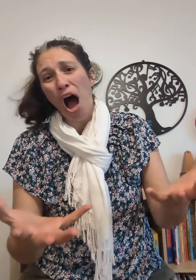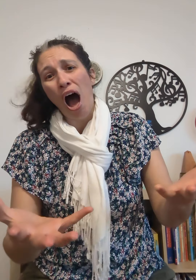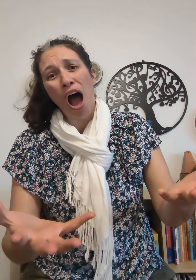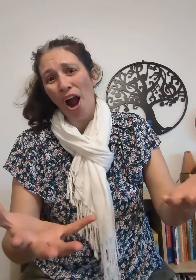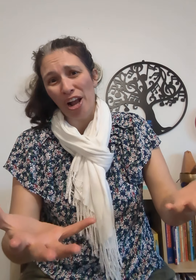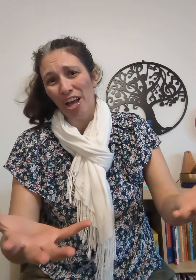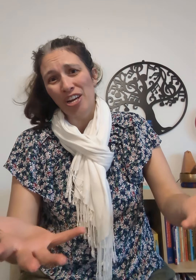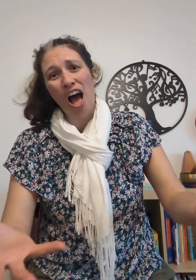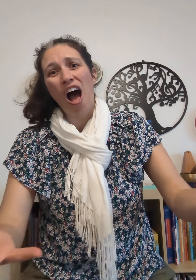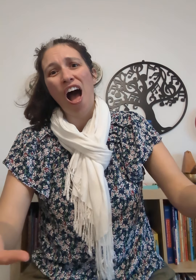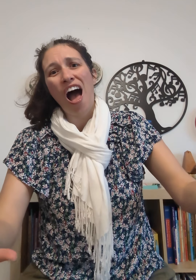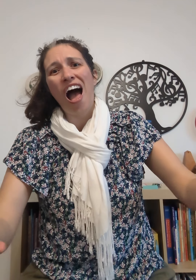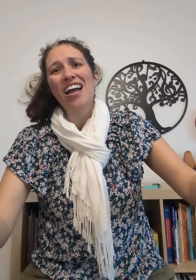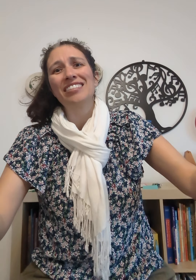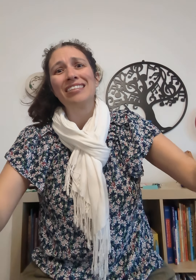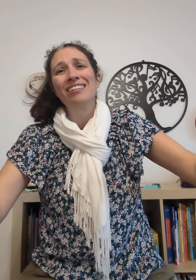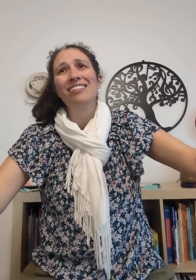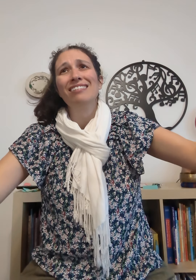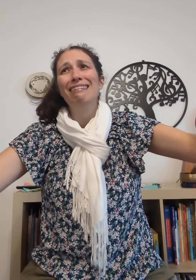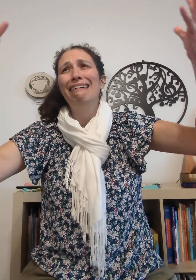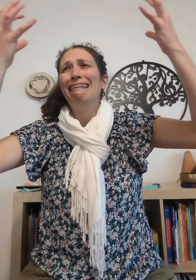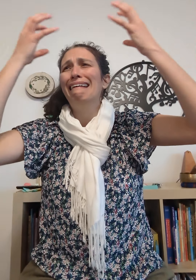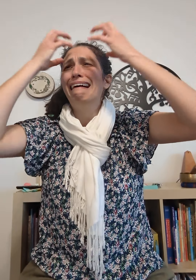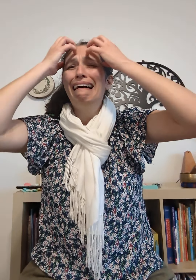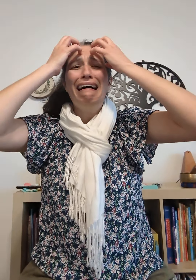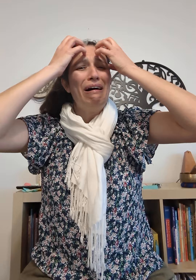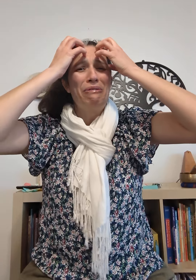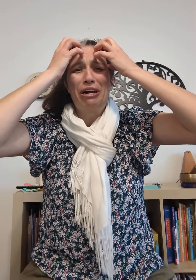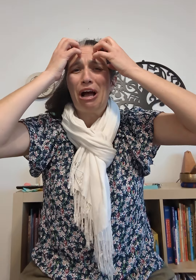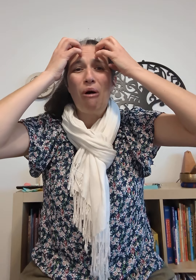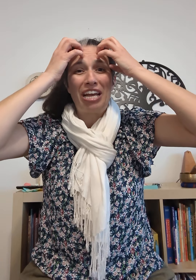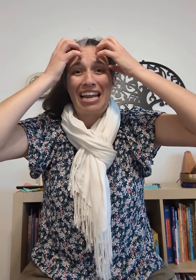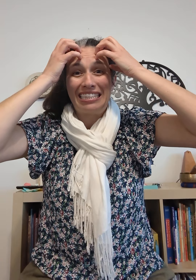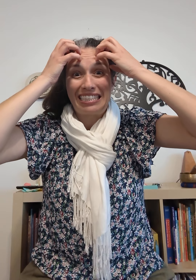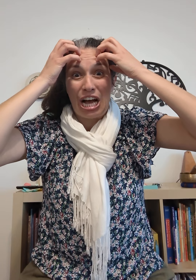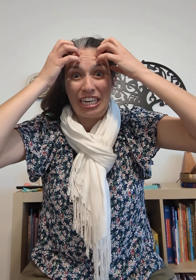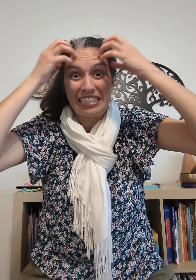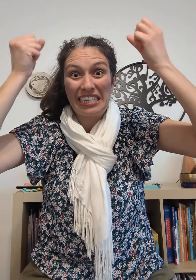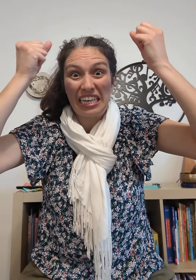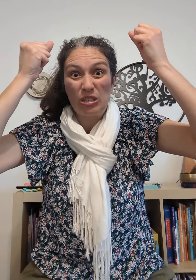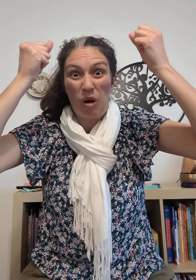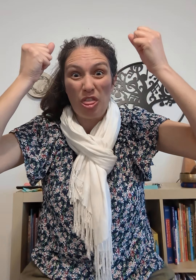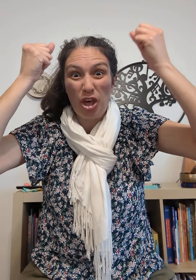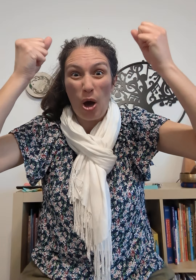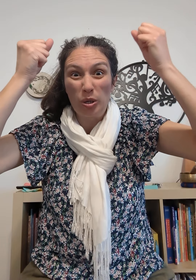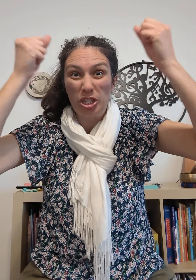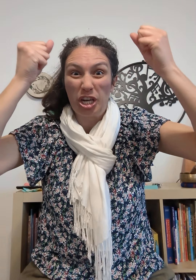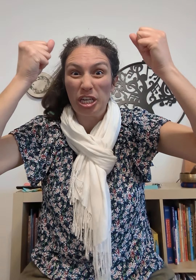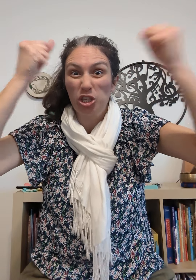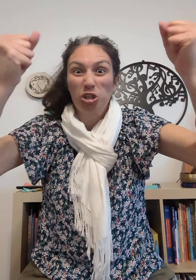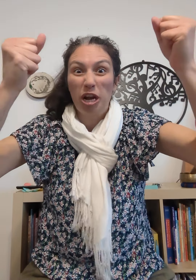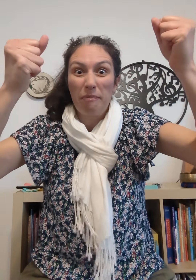Argonauts. We're going nuts on a six-month ocean trip.